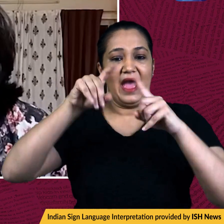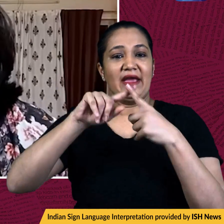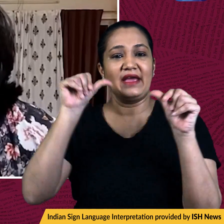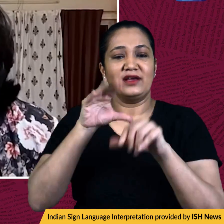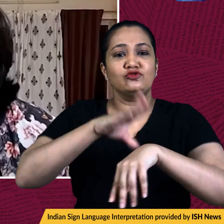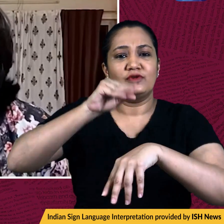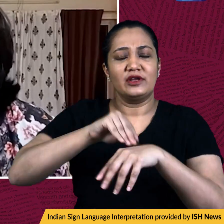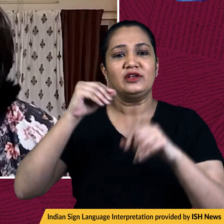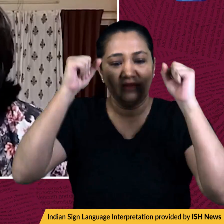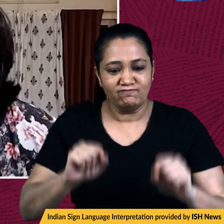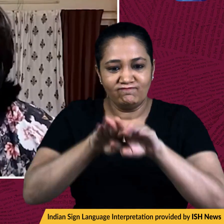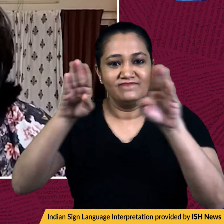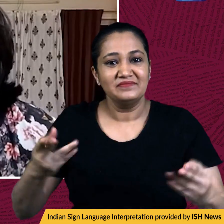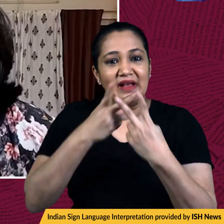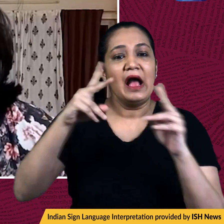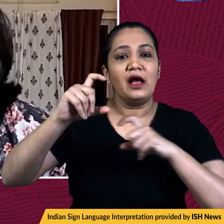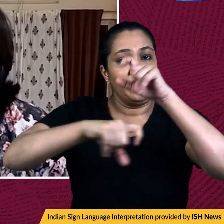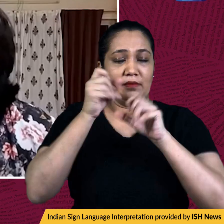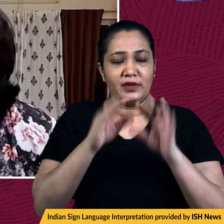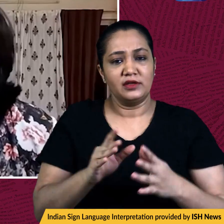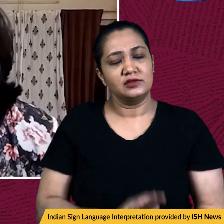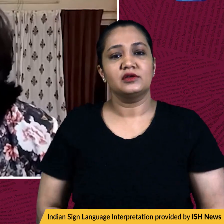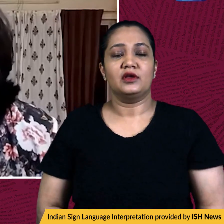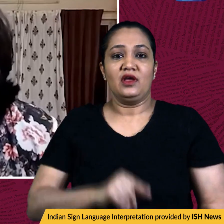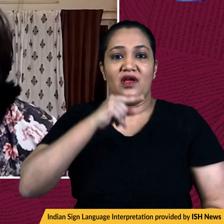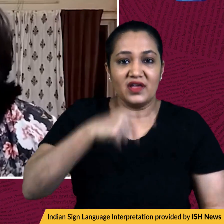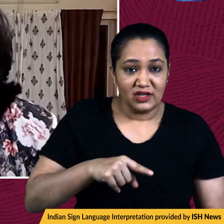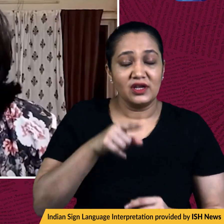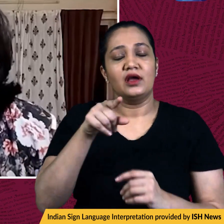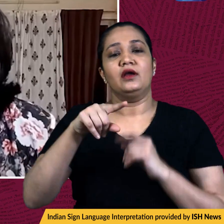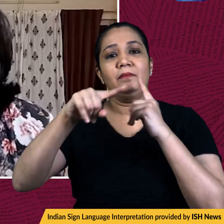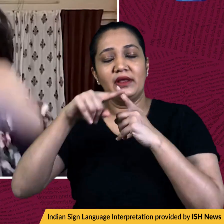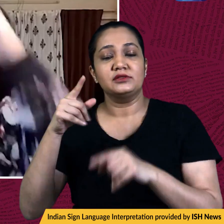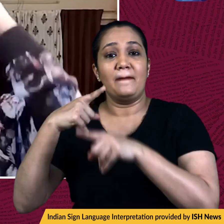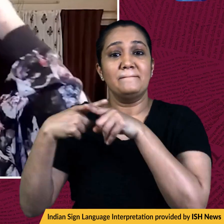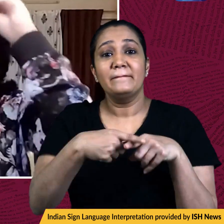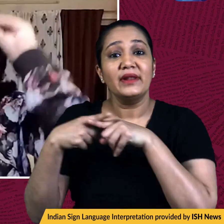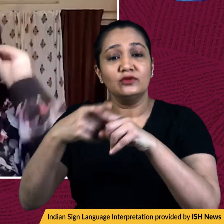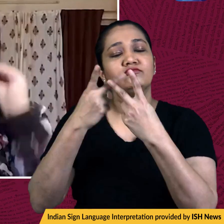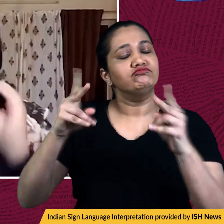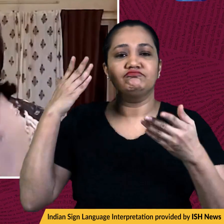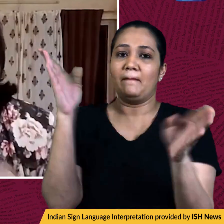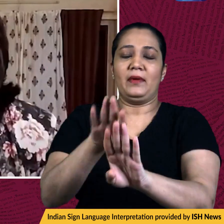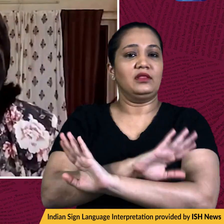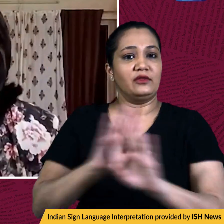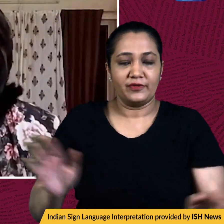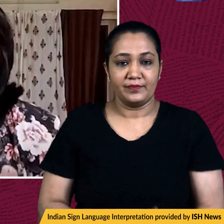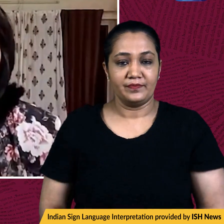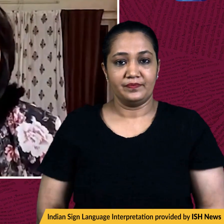a Swedish furniture company, which has said that it has suspended Russia and Belarus operations. And according to an AFP report,